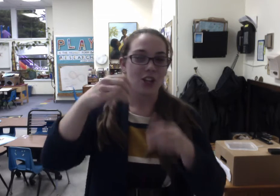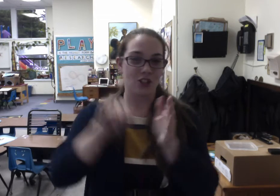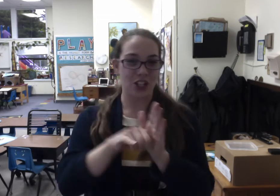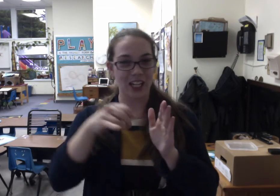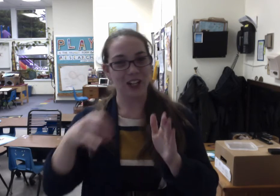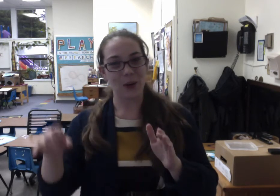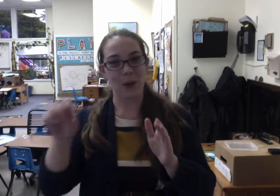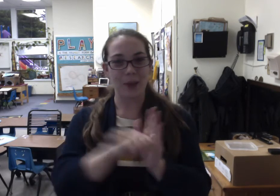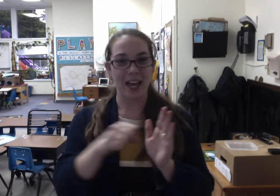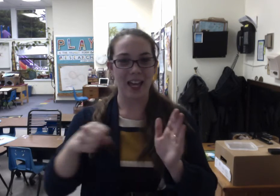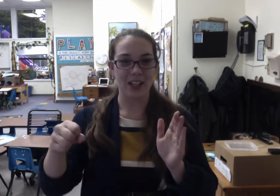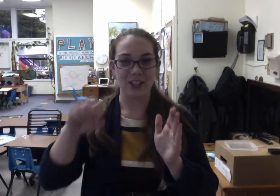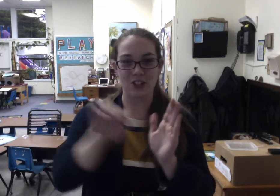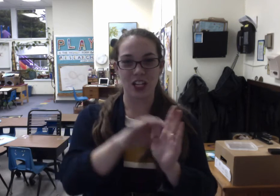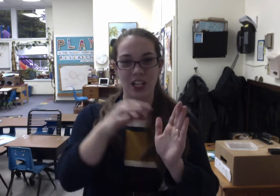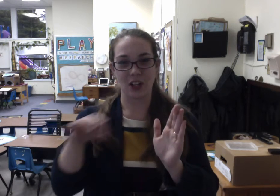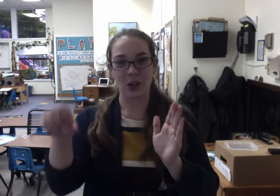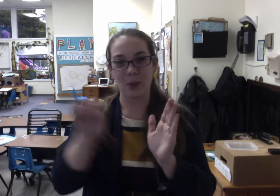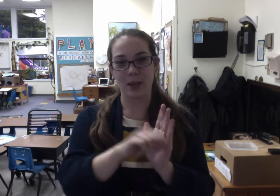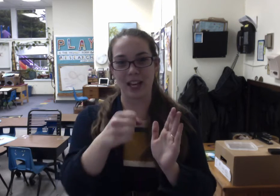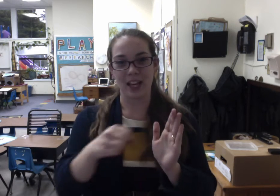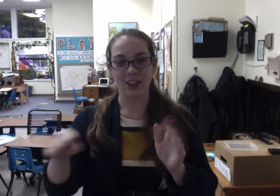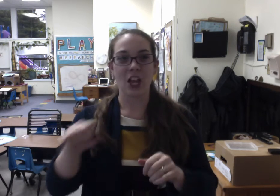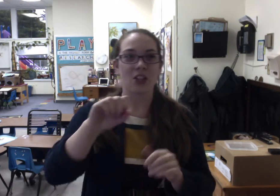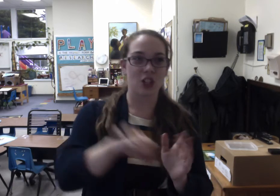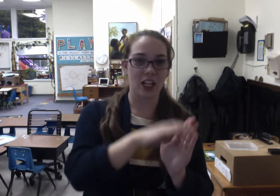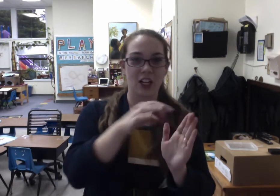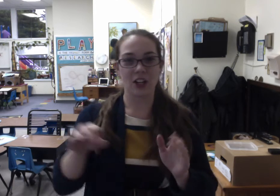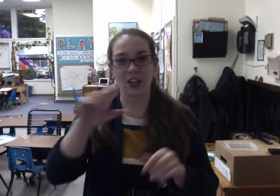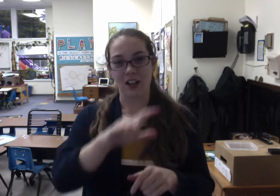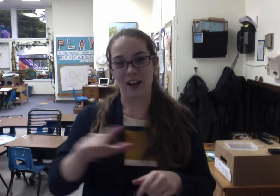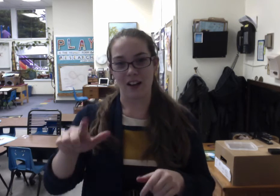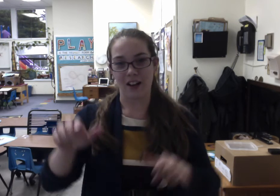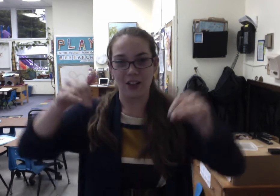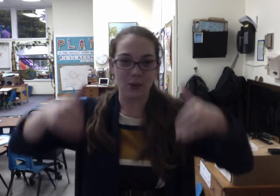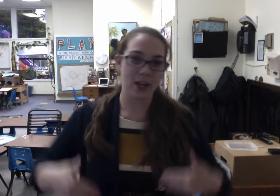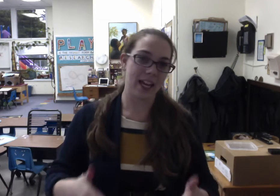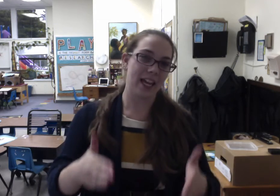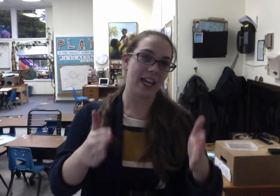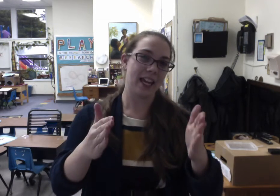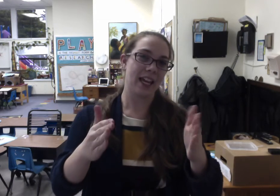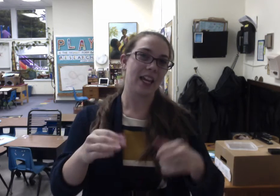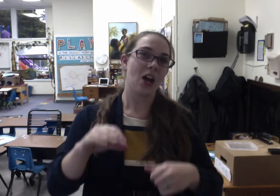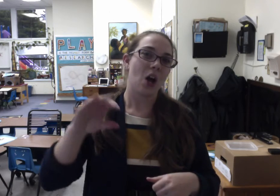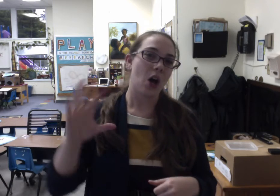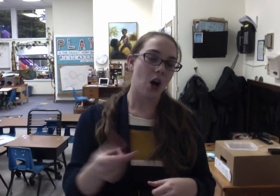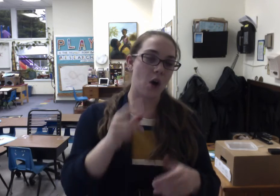Jingle bells, jingle bells, jingle all the way. Oh